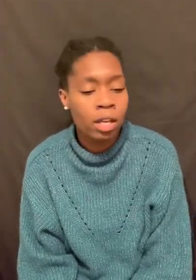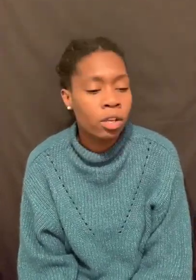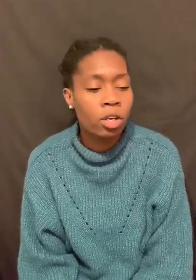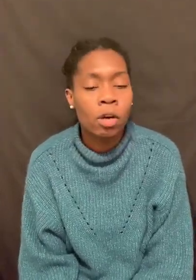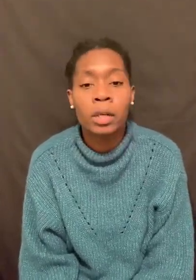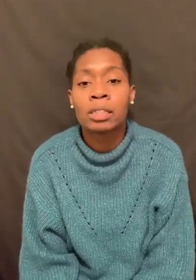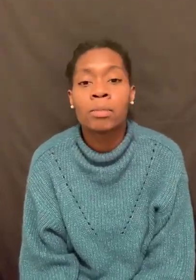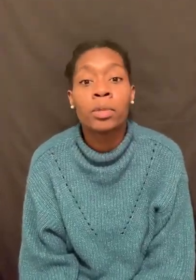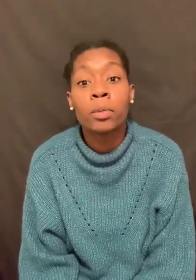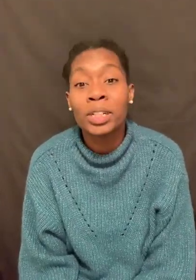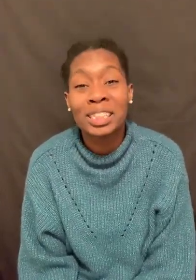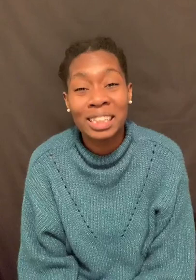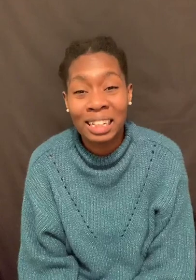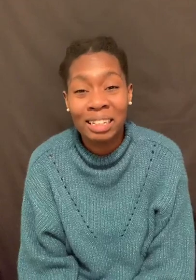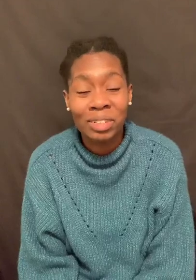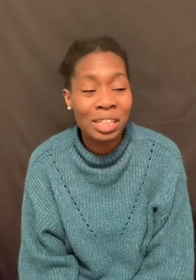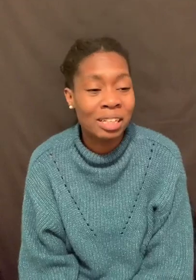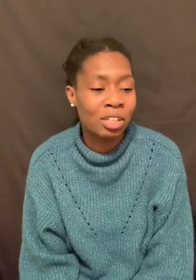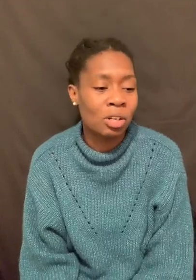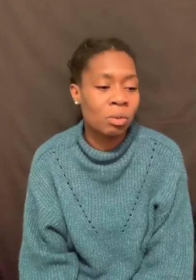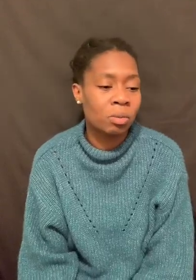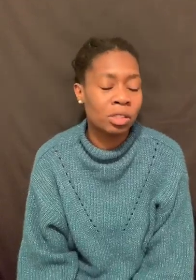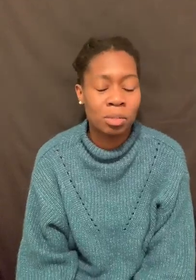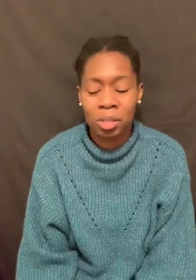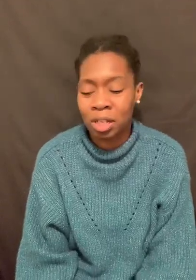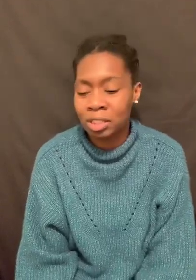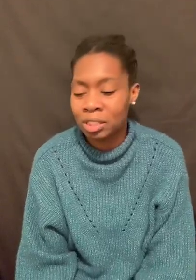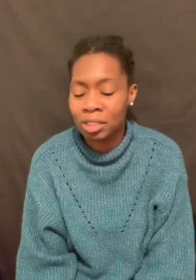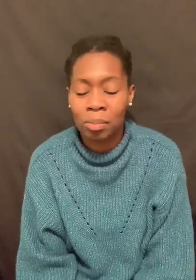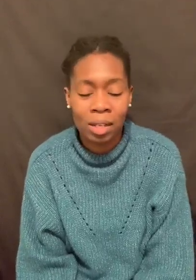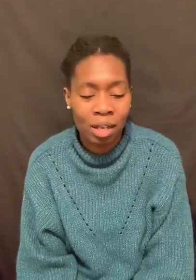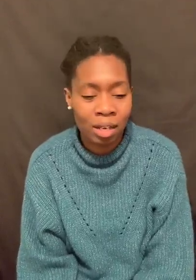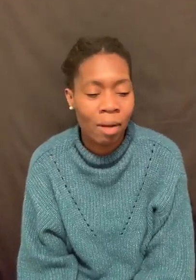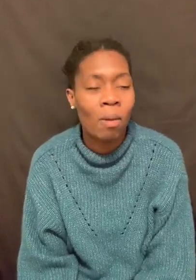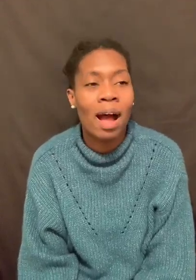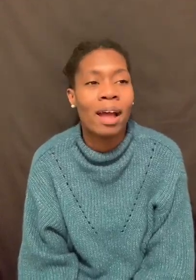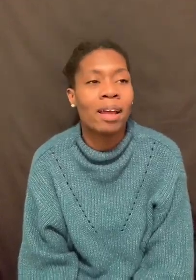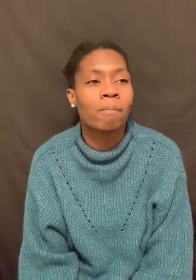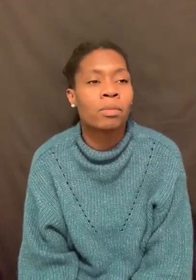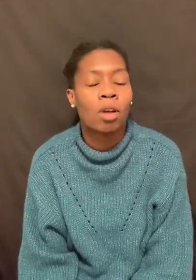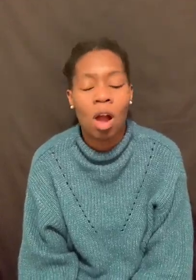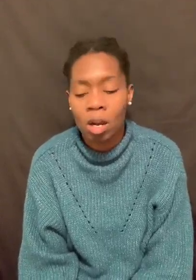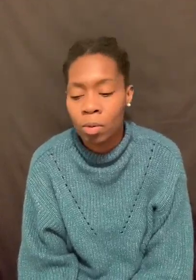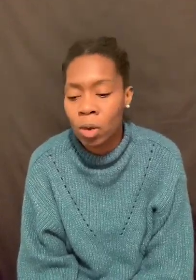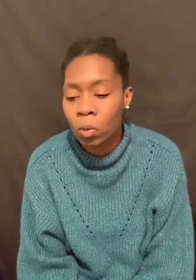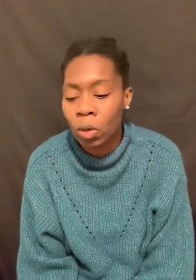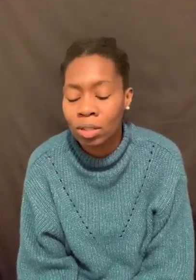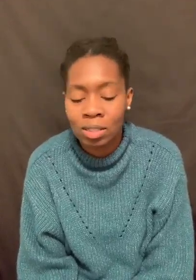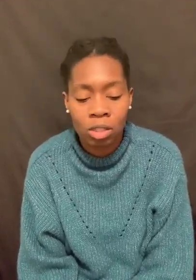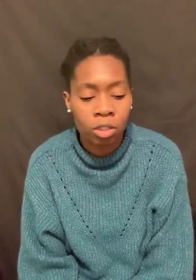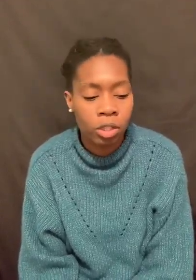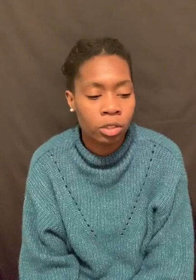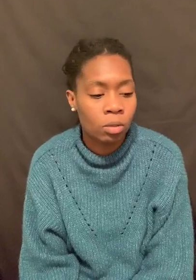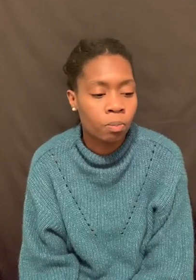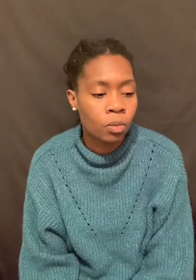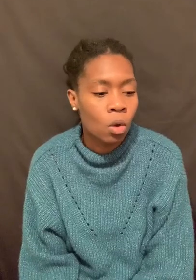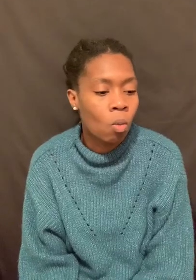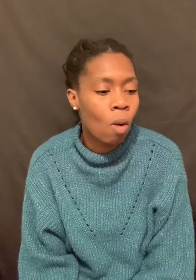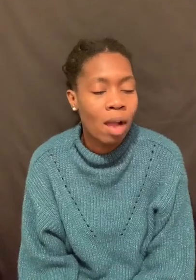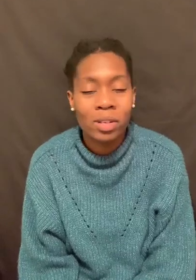you know, it's, we're just chilling. We're chilling, you know, because Jesus is the plug. Like, why are you promoting worldlyness in the church? Why